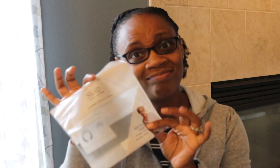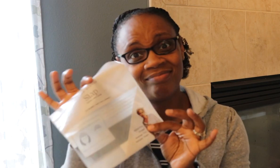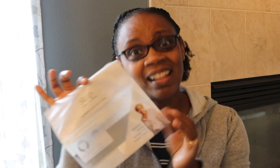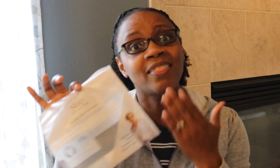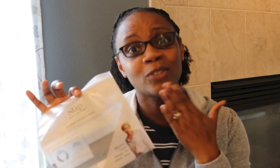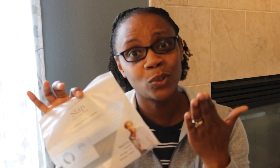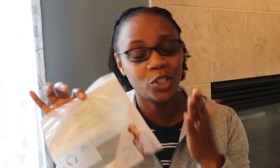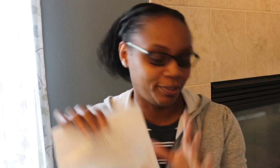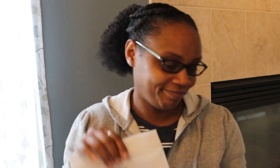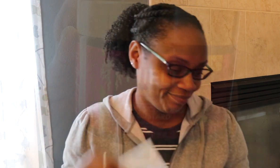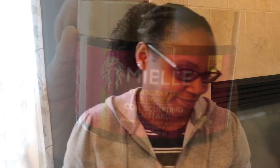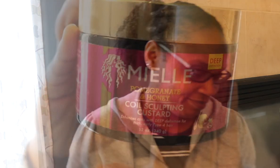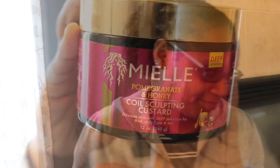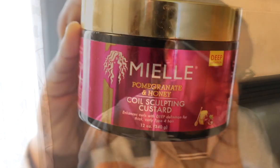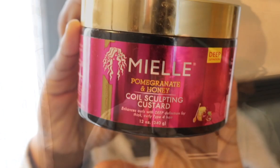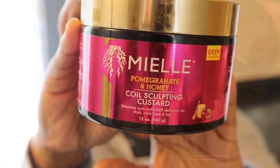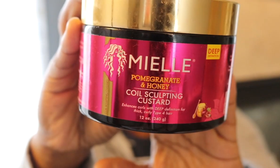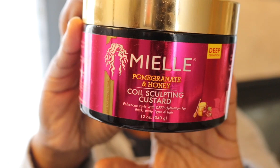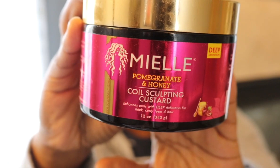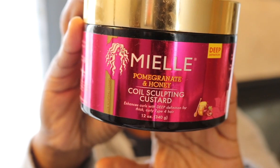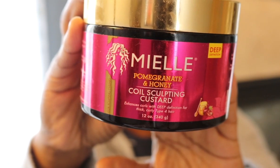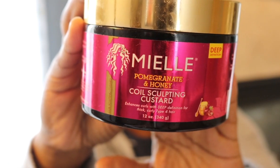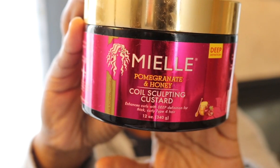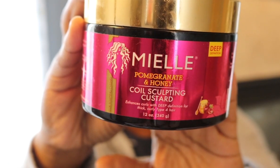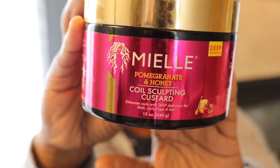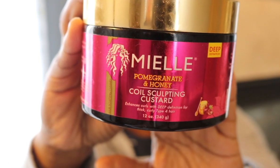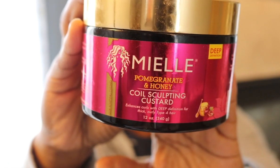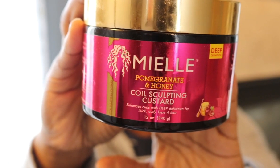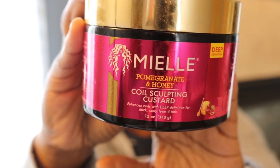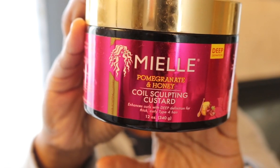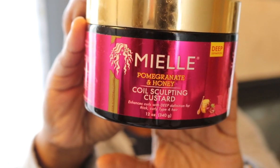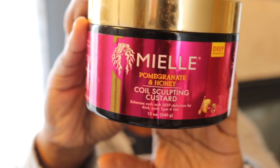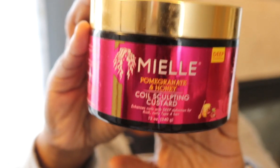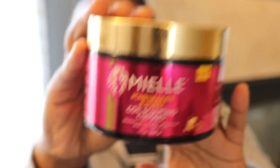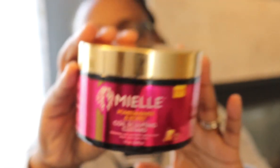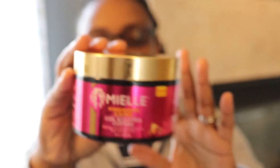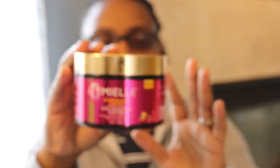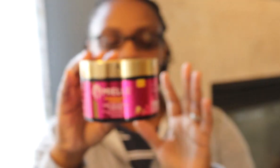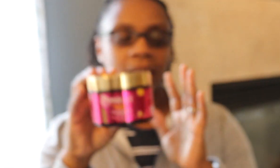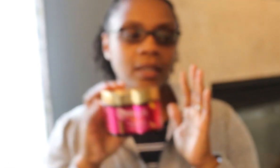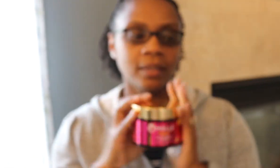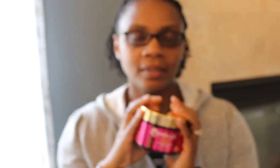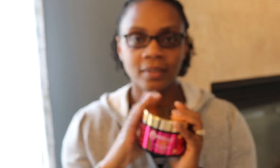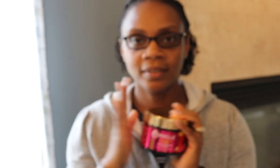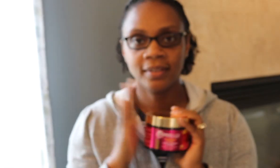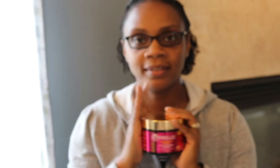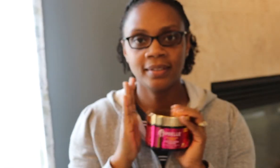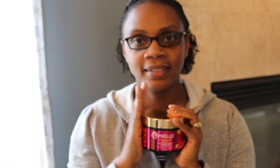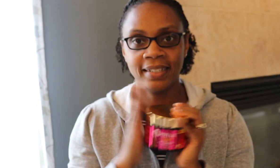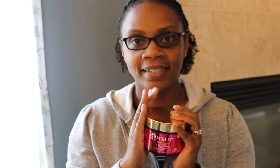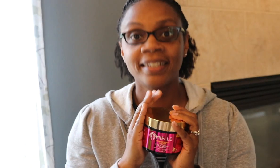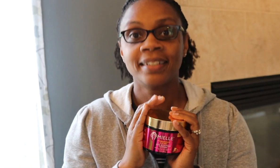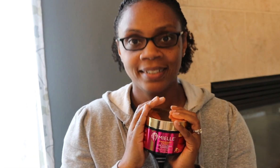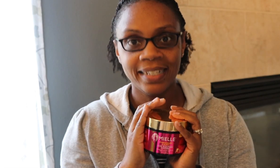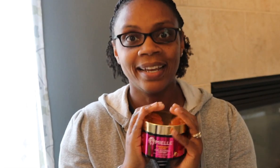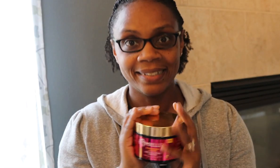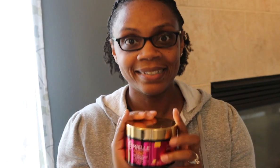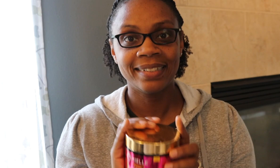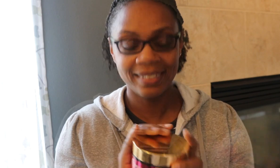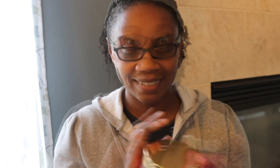Always, always love them. This is the Coil Sculpting Custard from Miel. All right. So